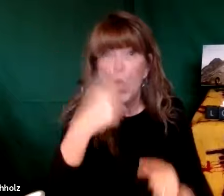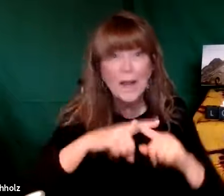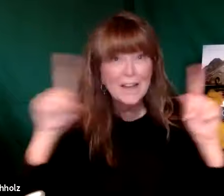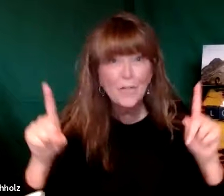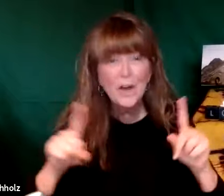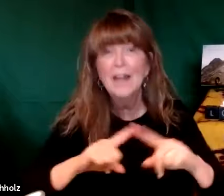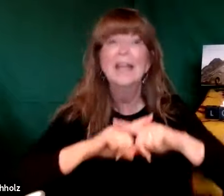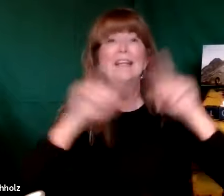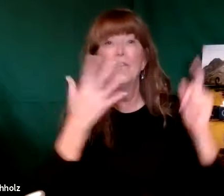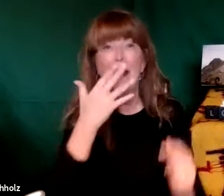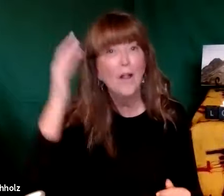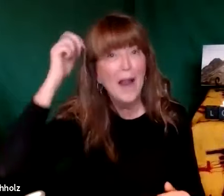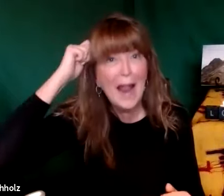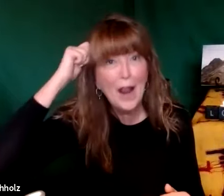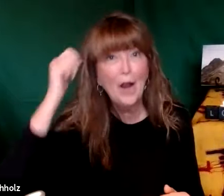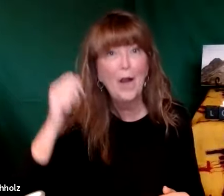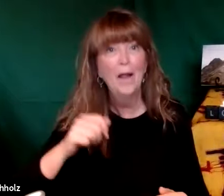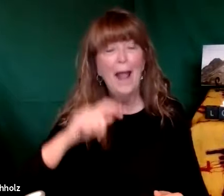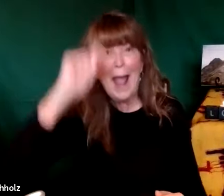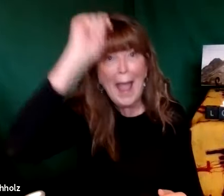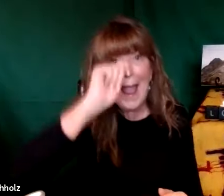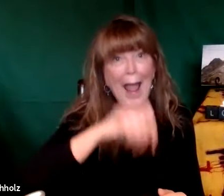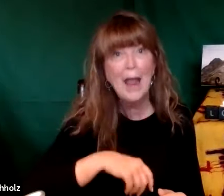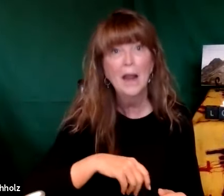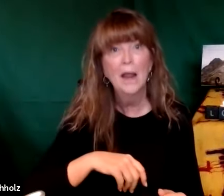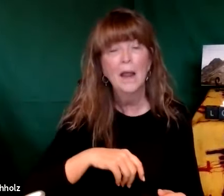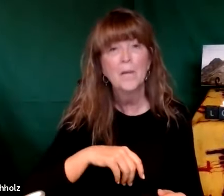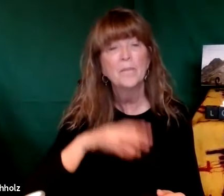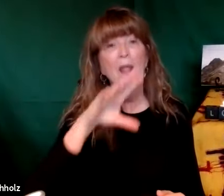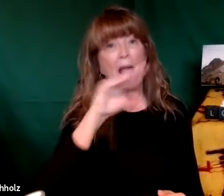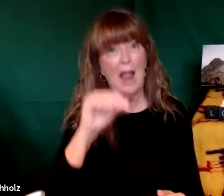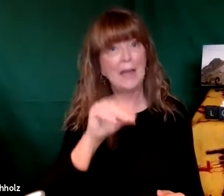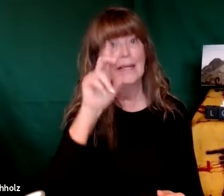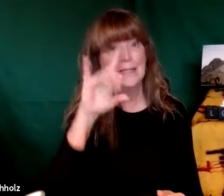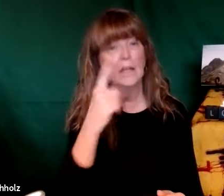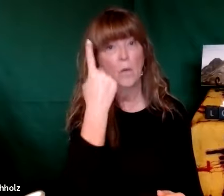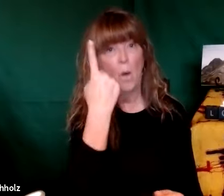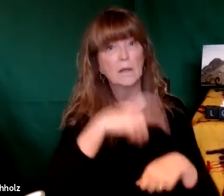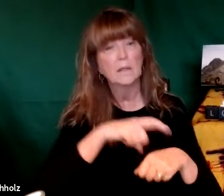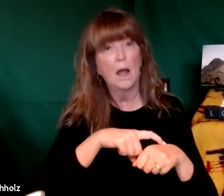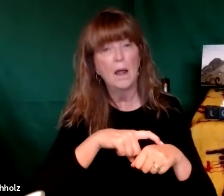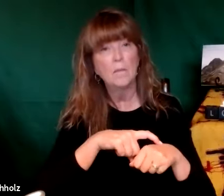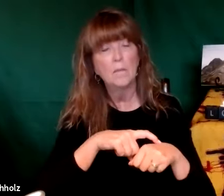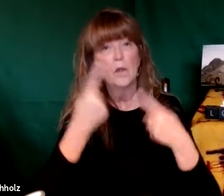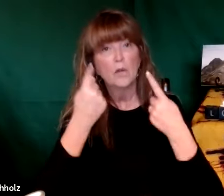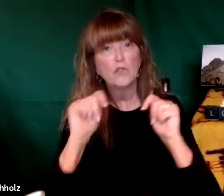different individual this guy had a hat on he had different colored hair he dressed differently